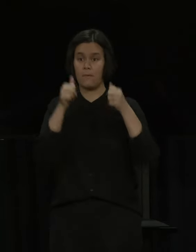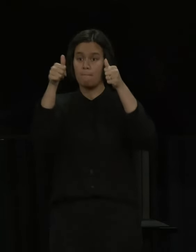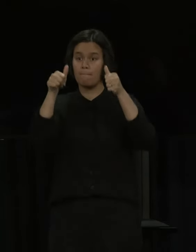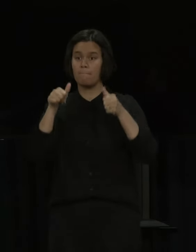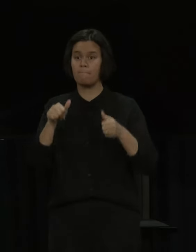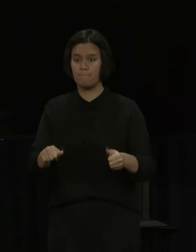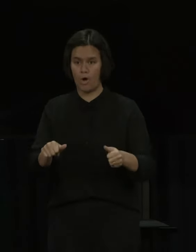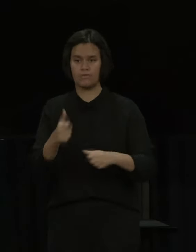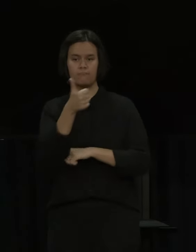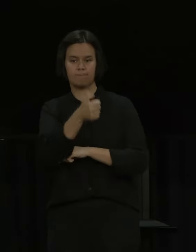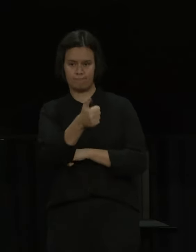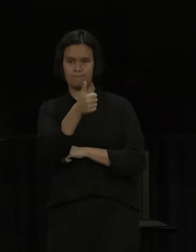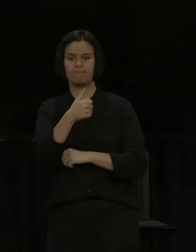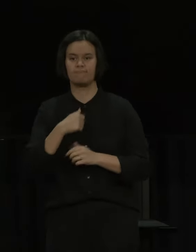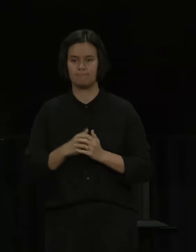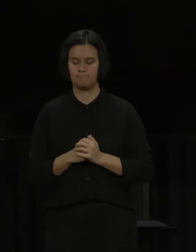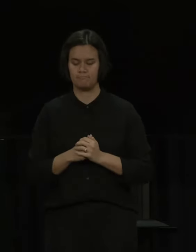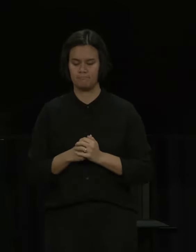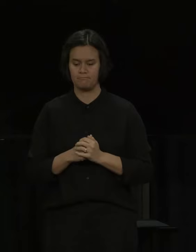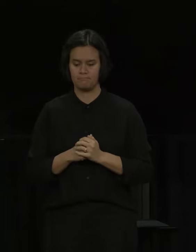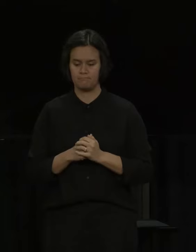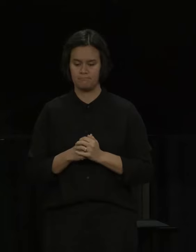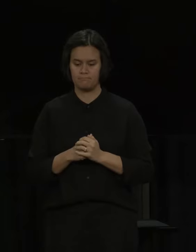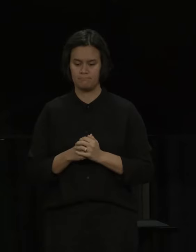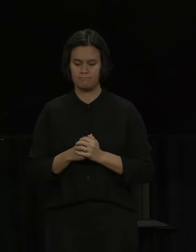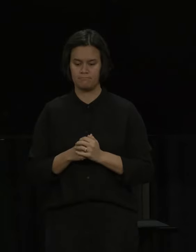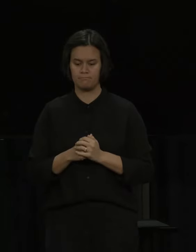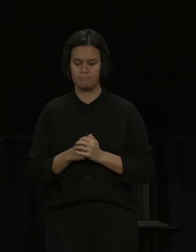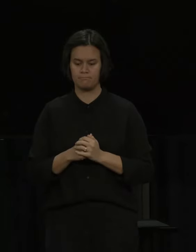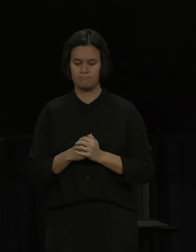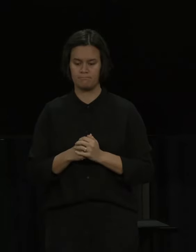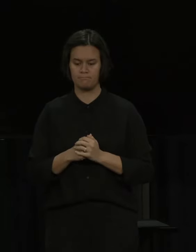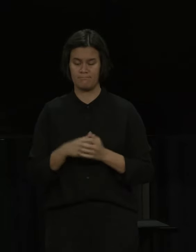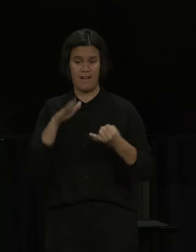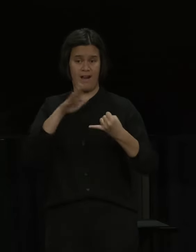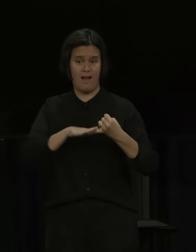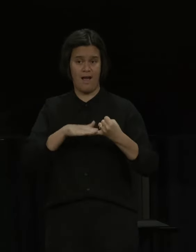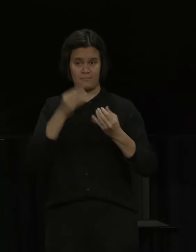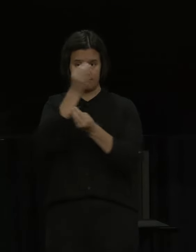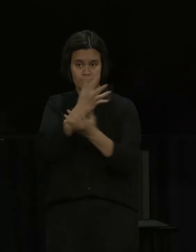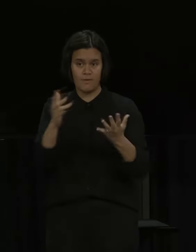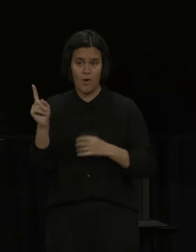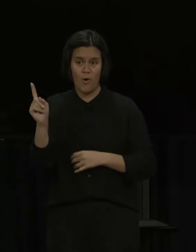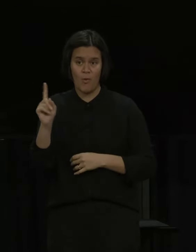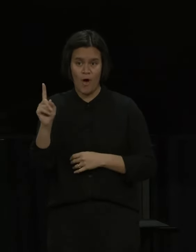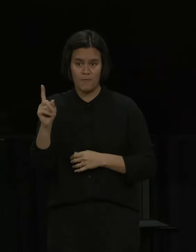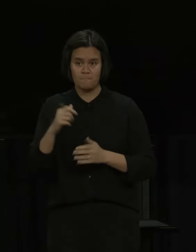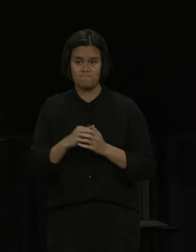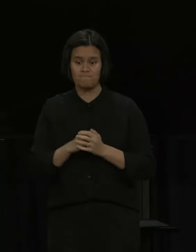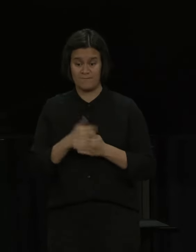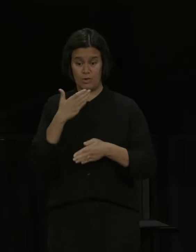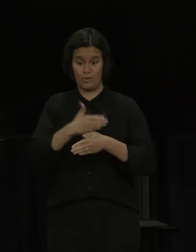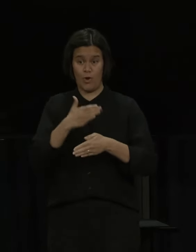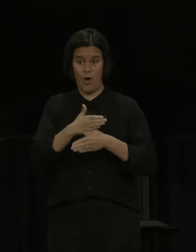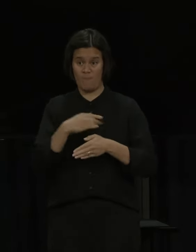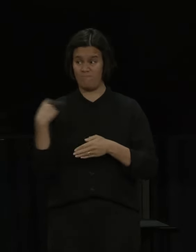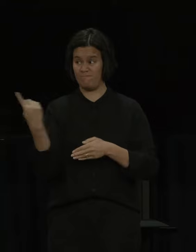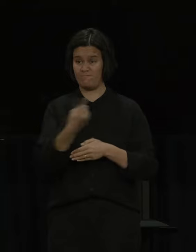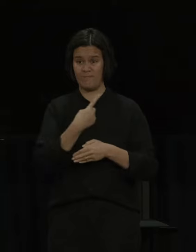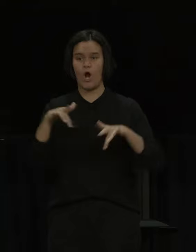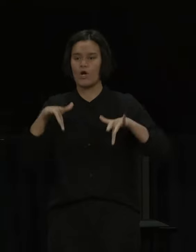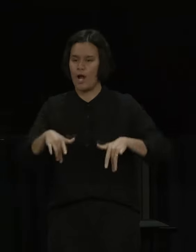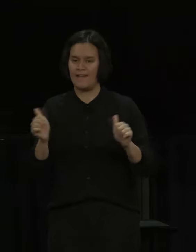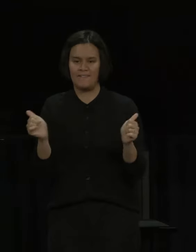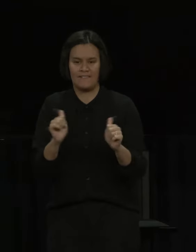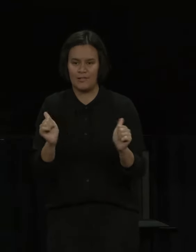finally, whilst our job is by no means done here, it's great to see good progress with our high vaccination rates that I know the Minister is